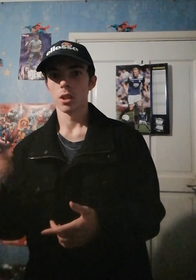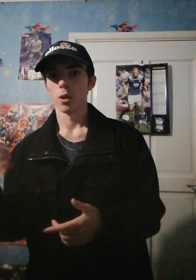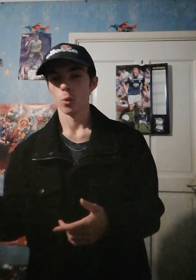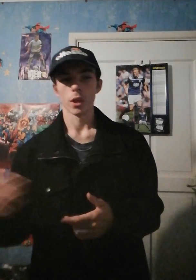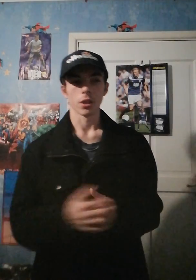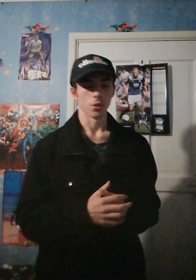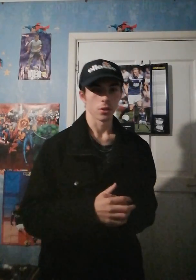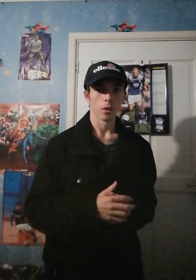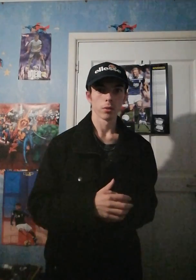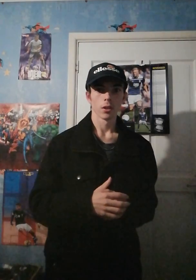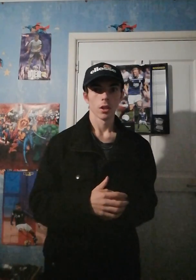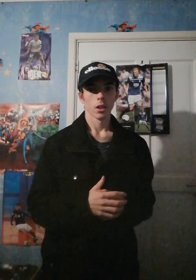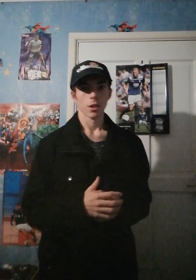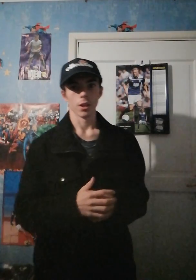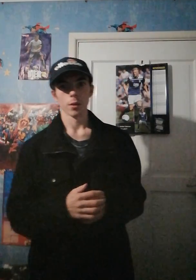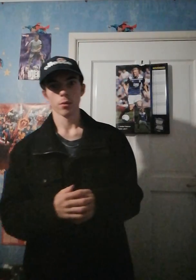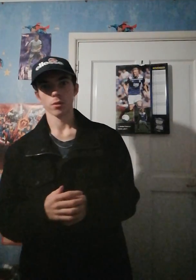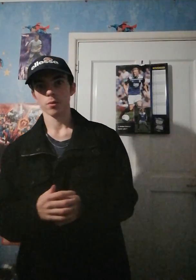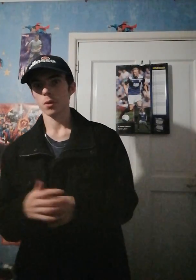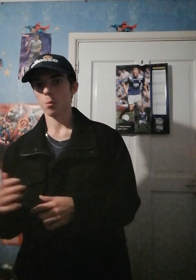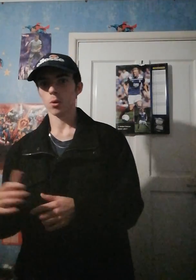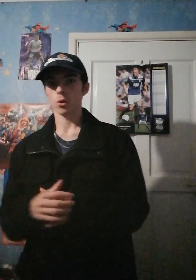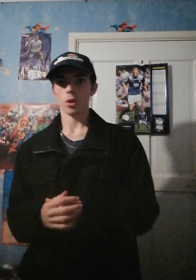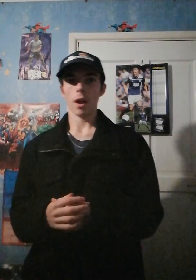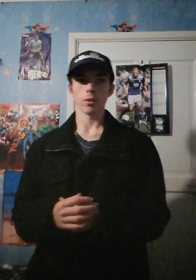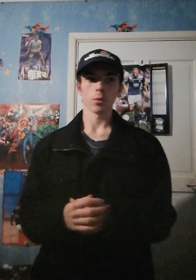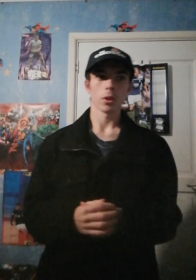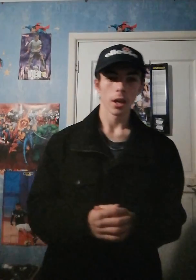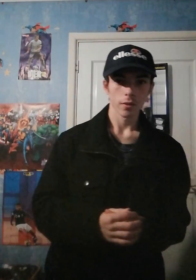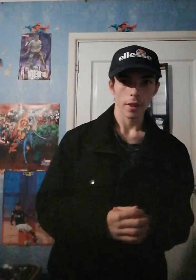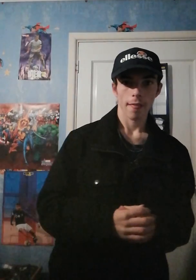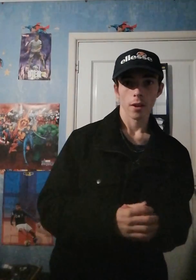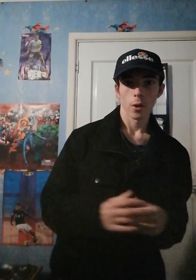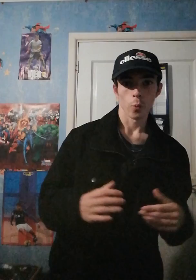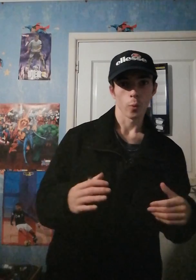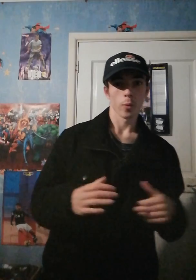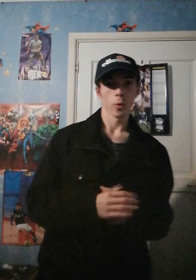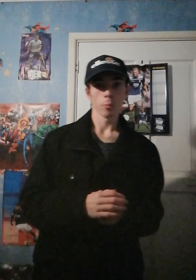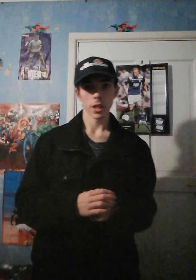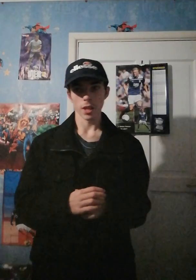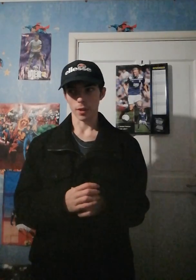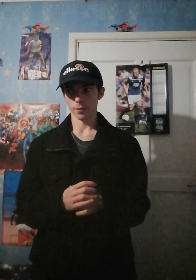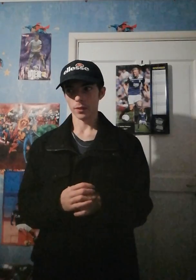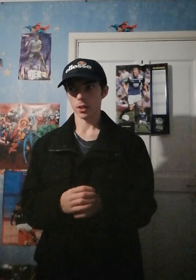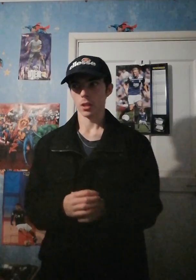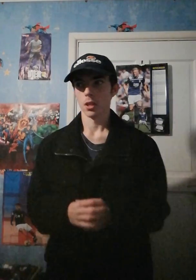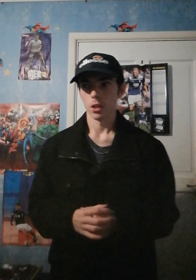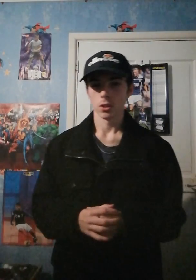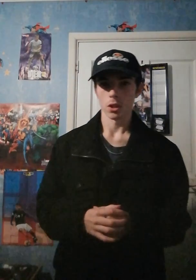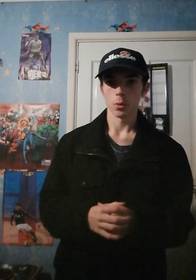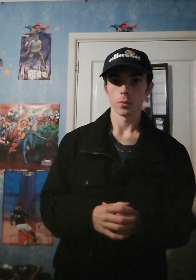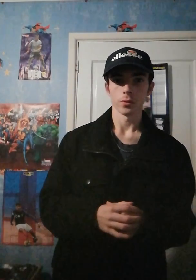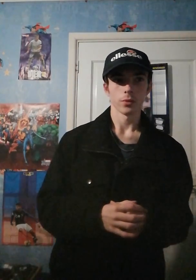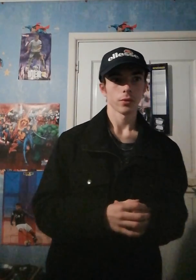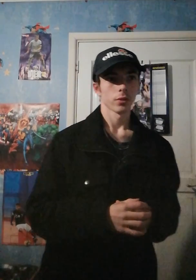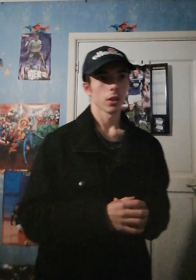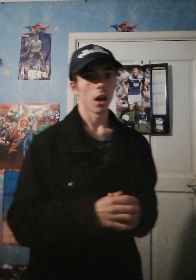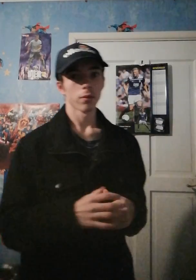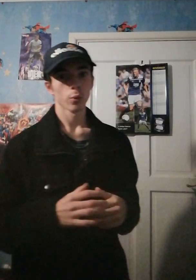all that good stuff, you know. A few more good drafts and all that. We'll be in there. So, I think